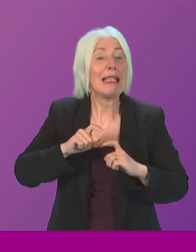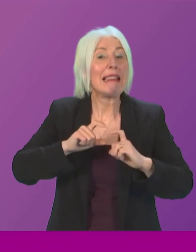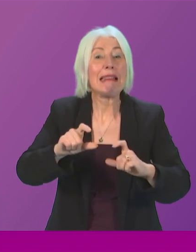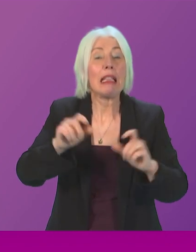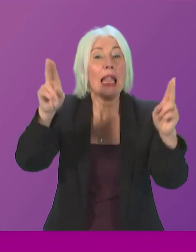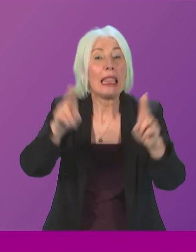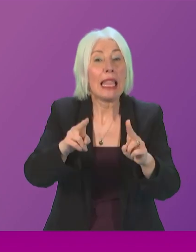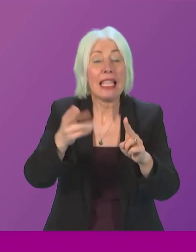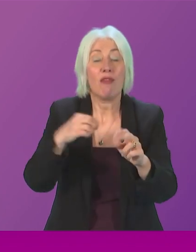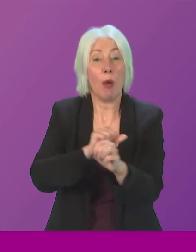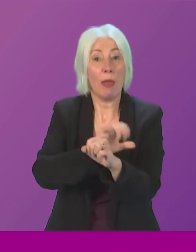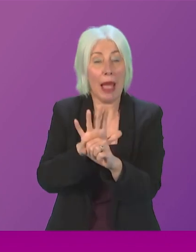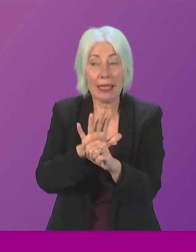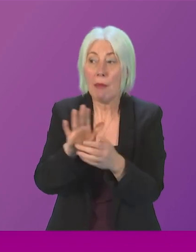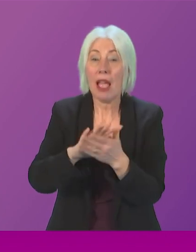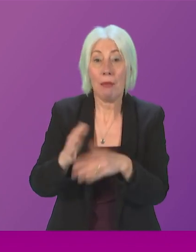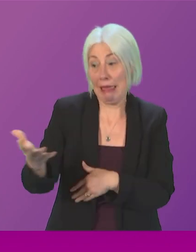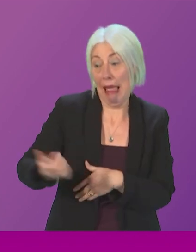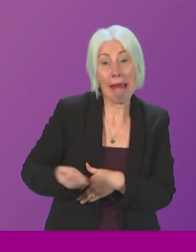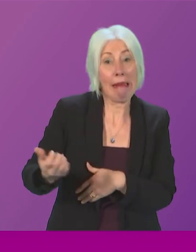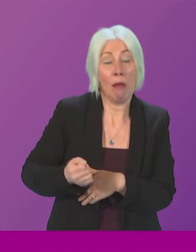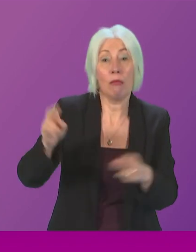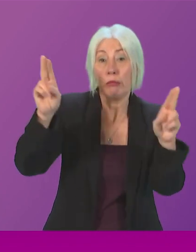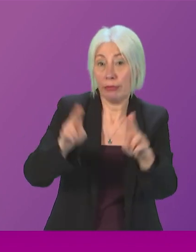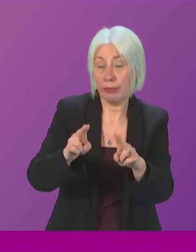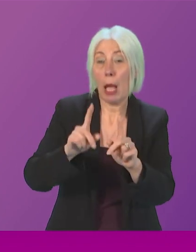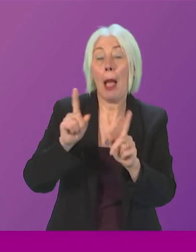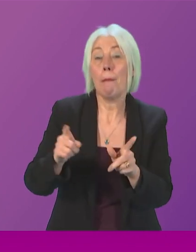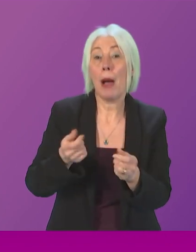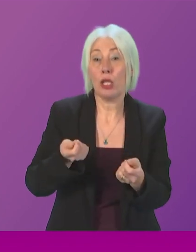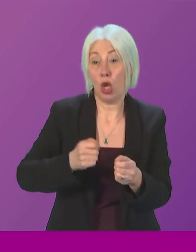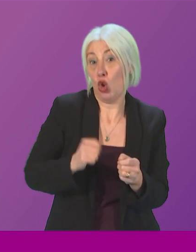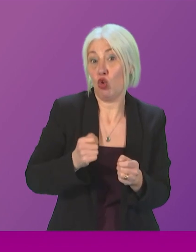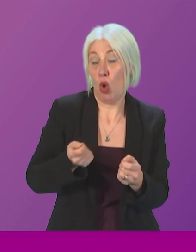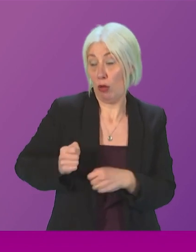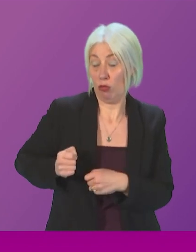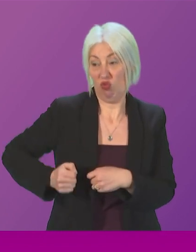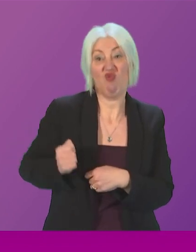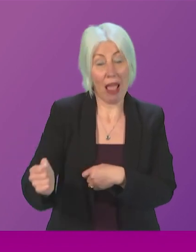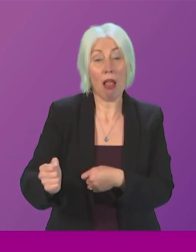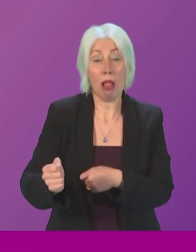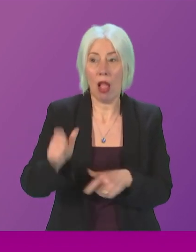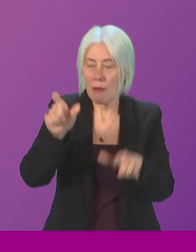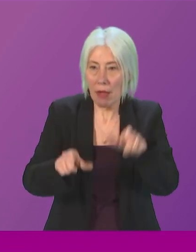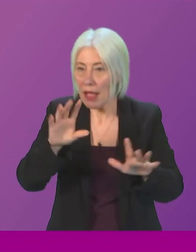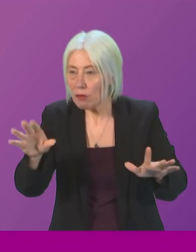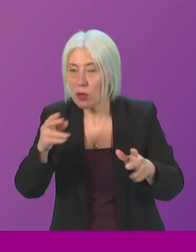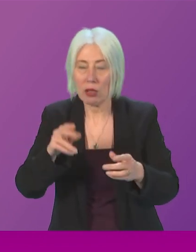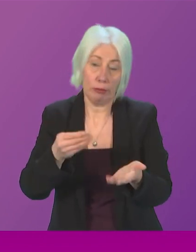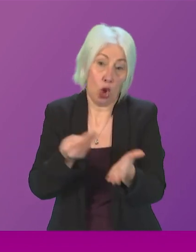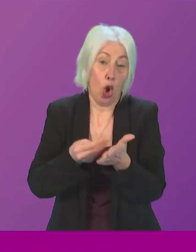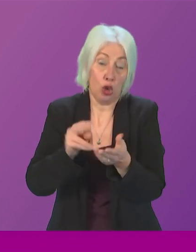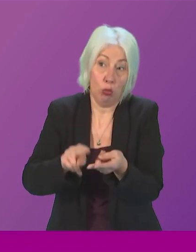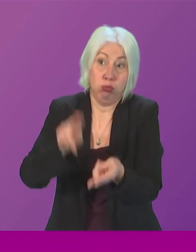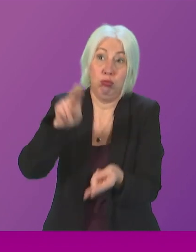the pandemic so income levels are still down but Scotland's rail operators are also of course having to meet those really high inflationary